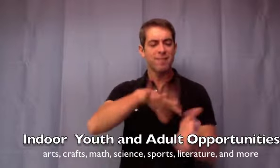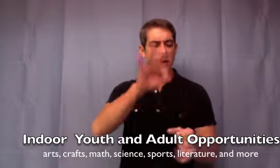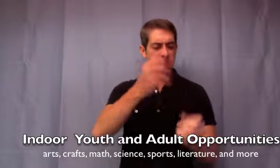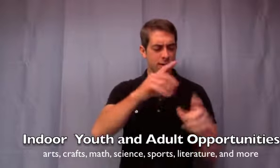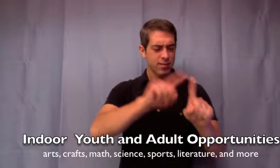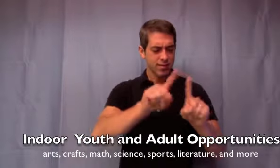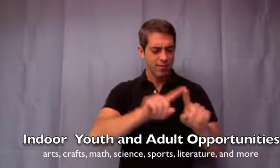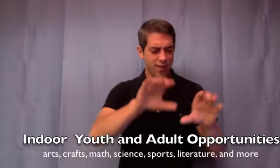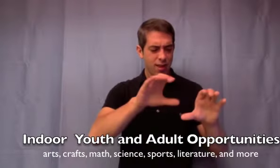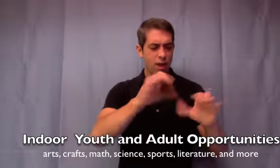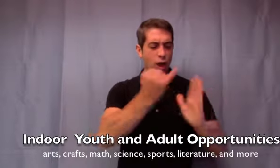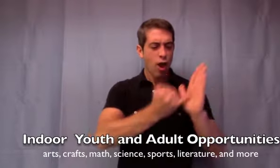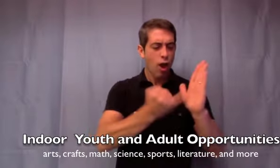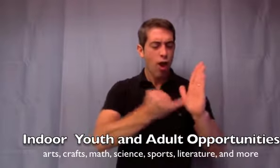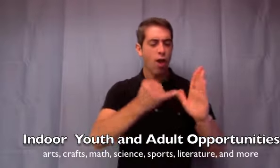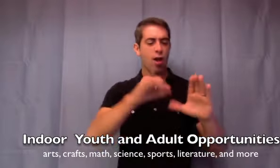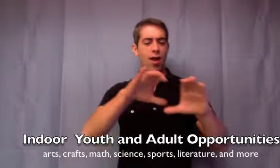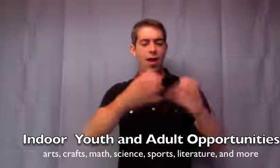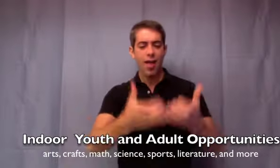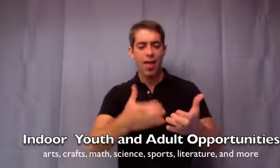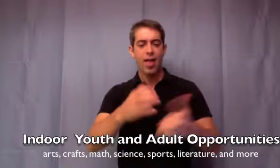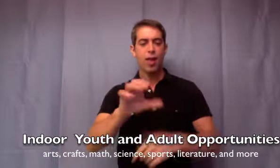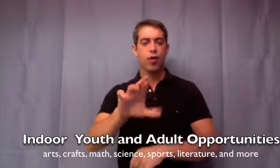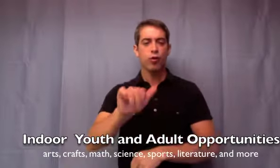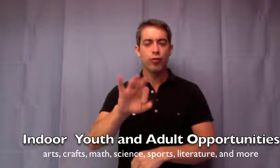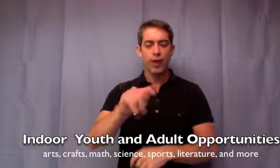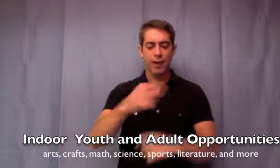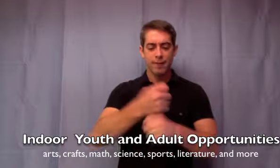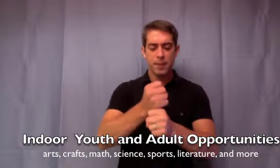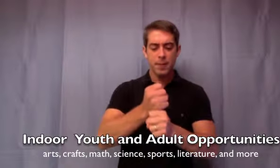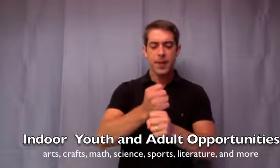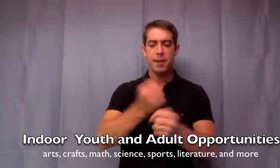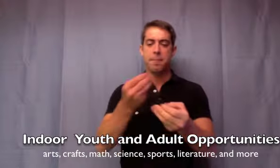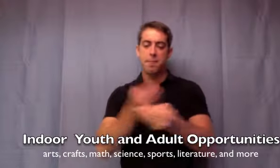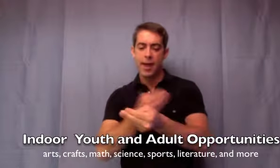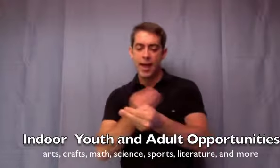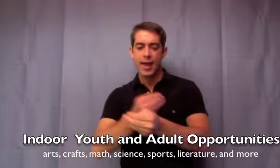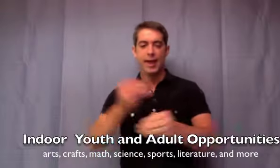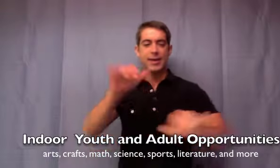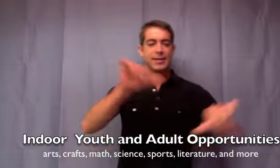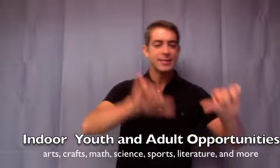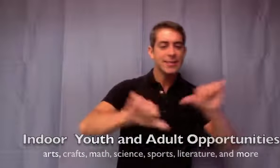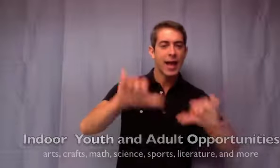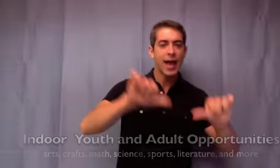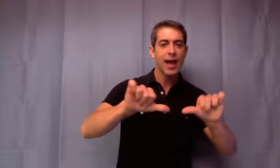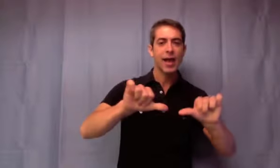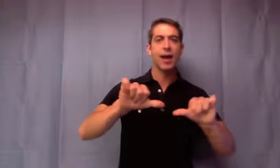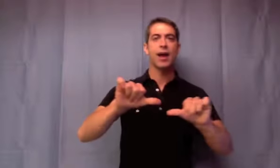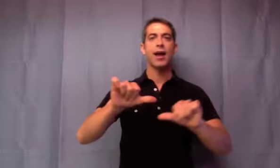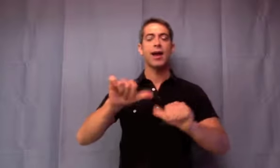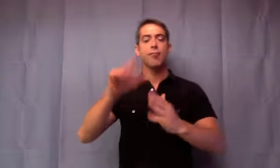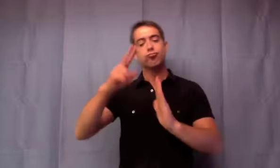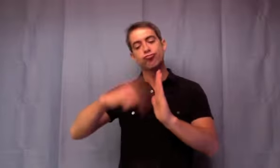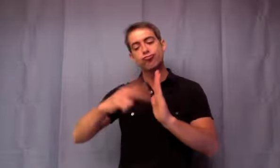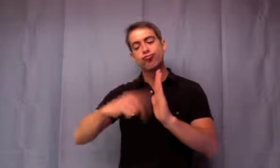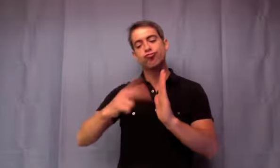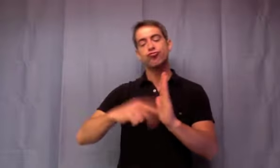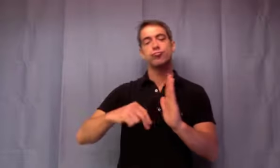crafts to math, science, sports, literature, and more. Programs are